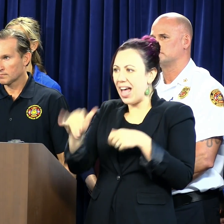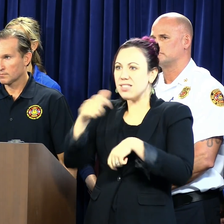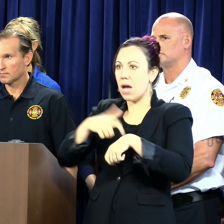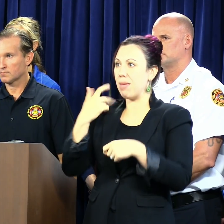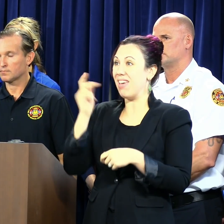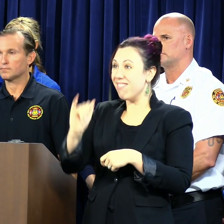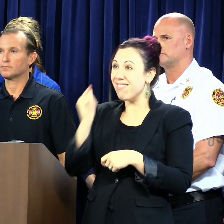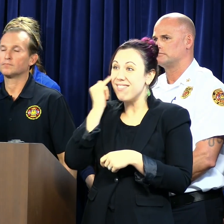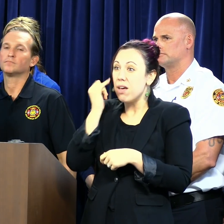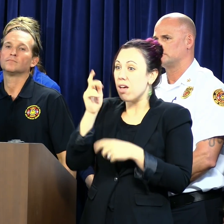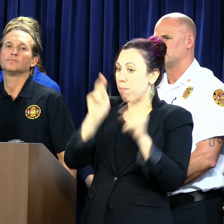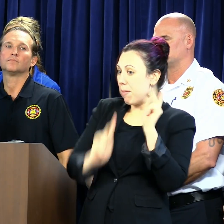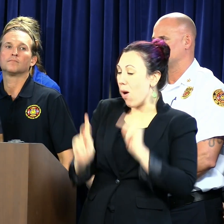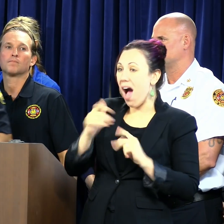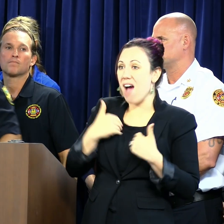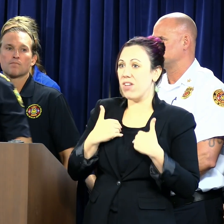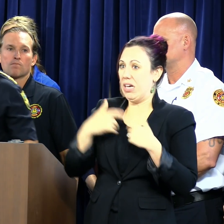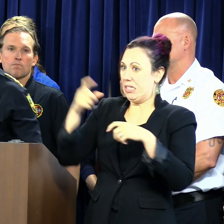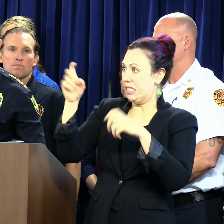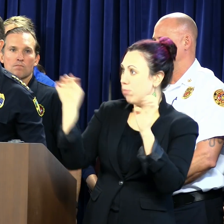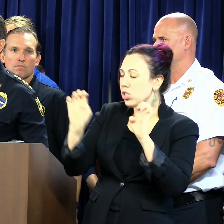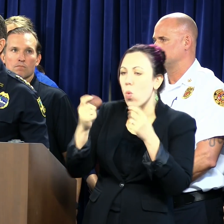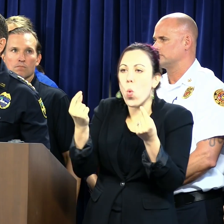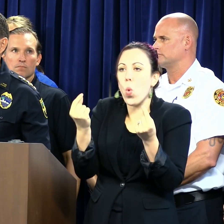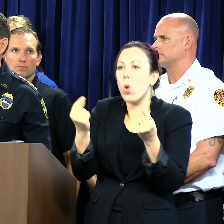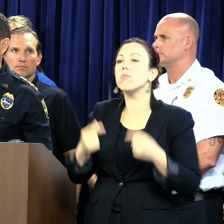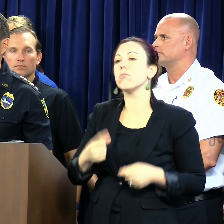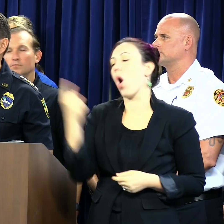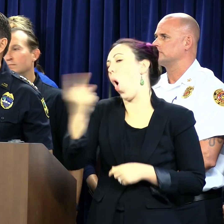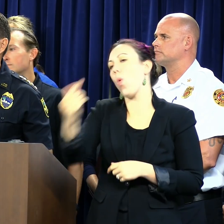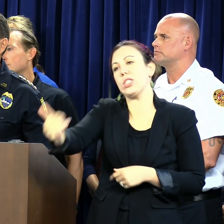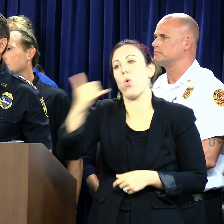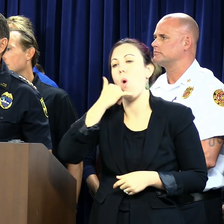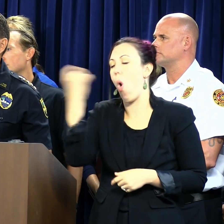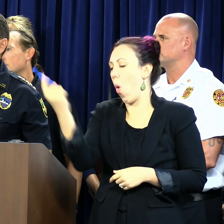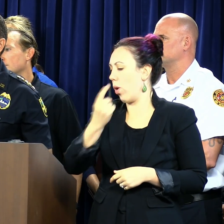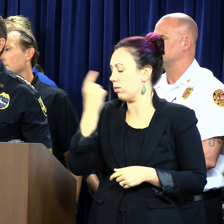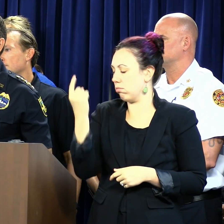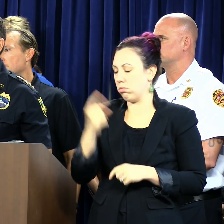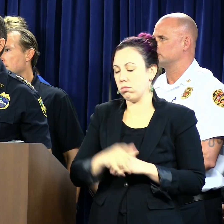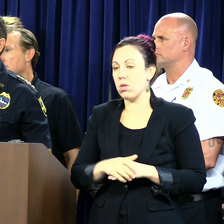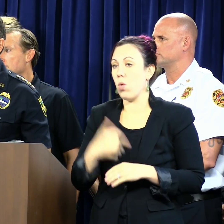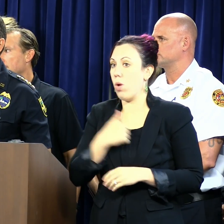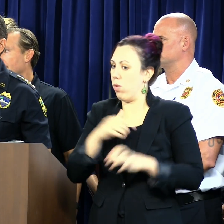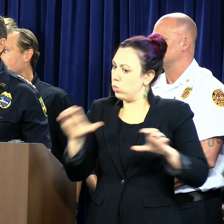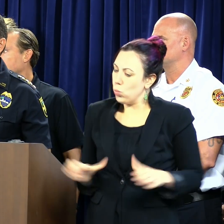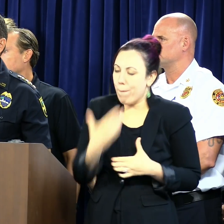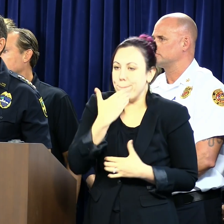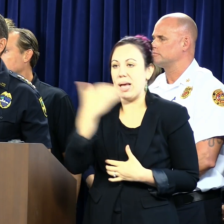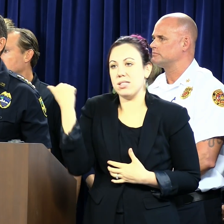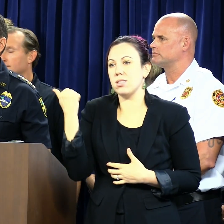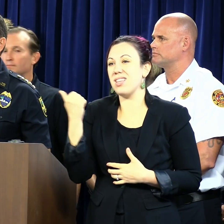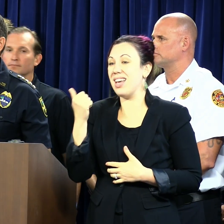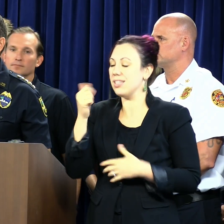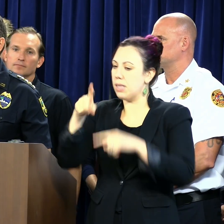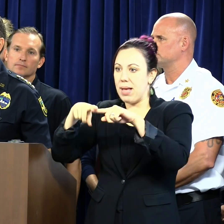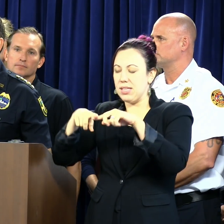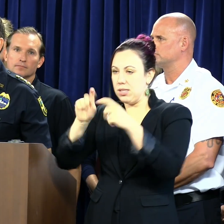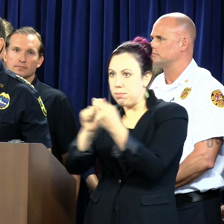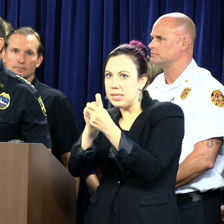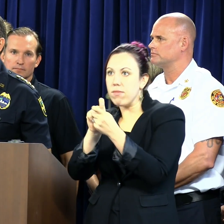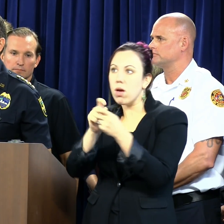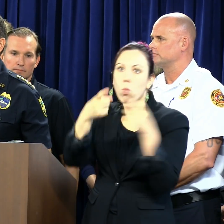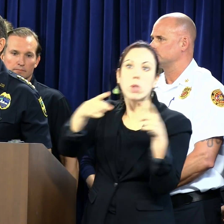that time? They do have a back alert. So, always call. Always call and we'll do our best. Obviously, again, it's a minute-by-minute